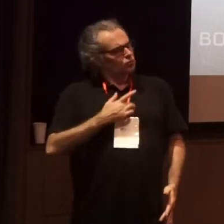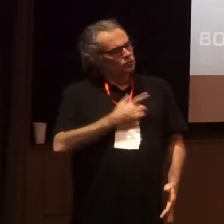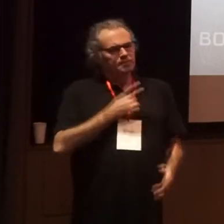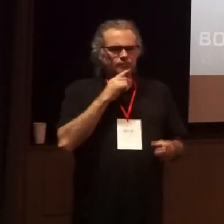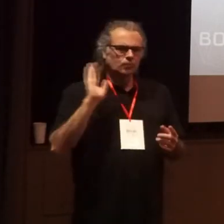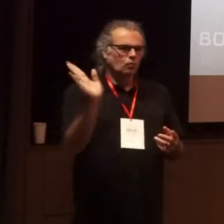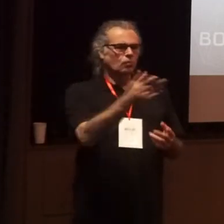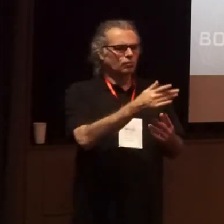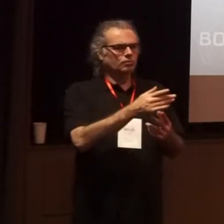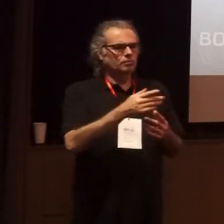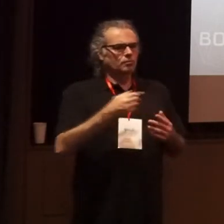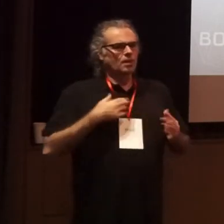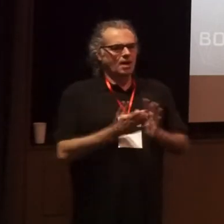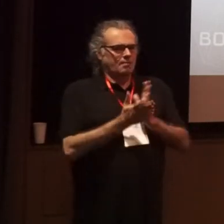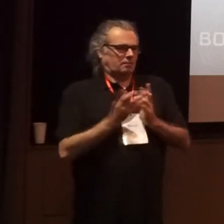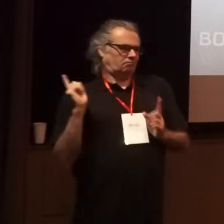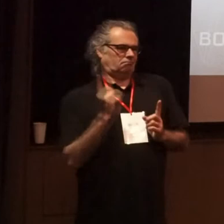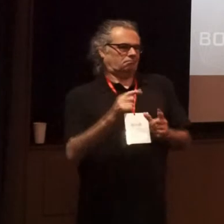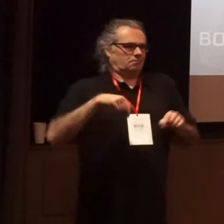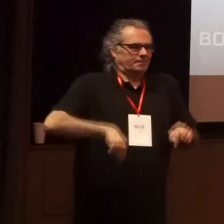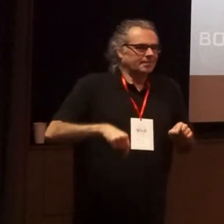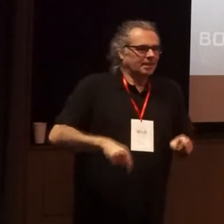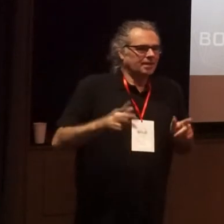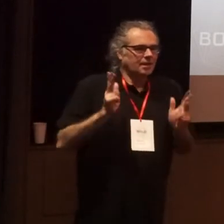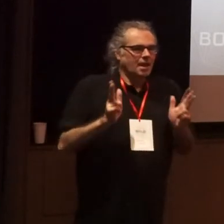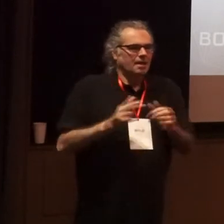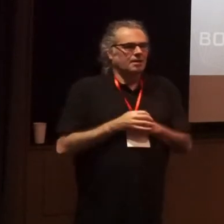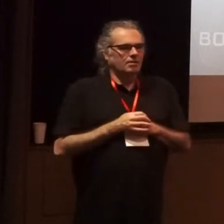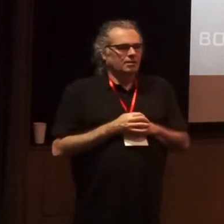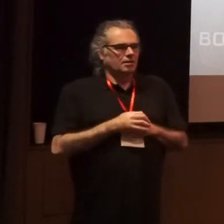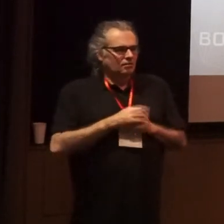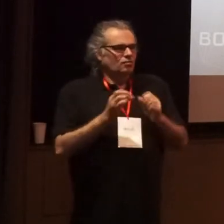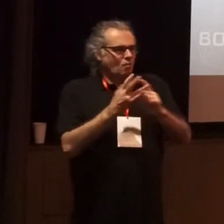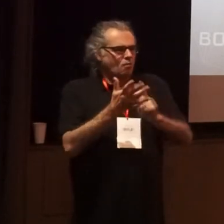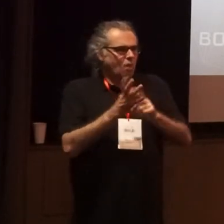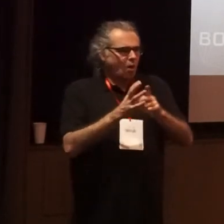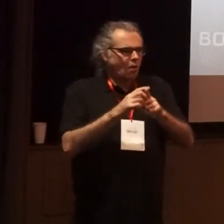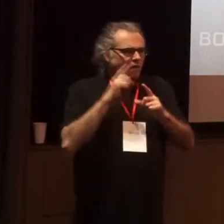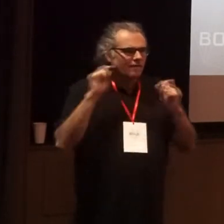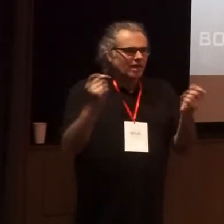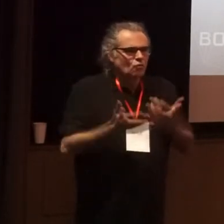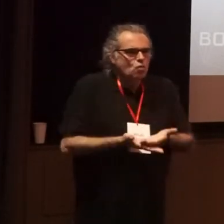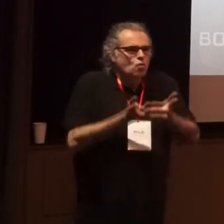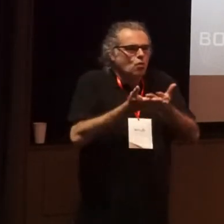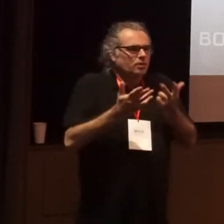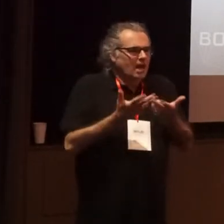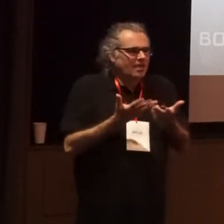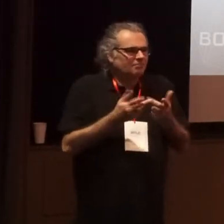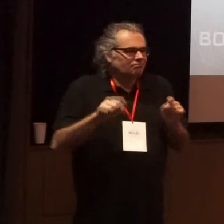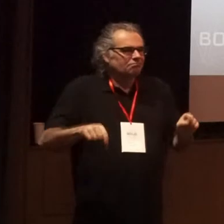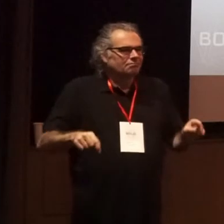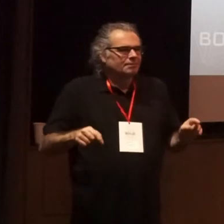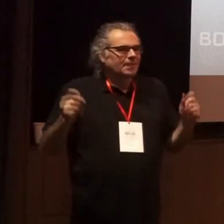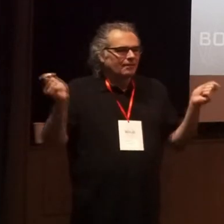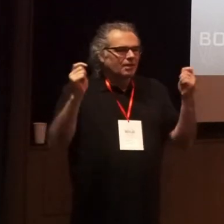us I'm delighted to be back here again at the Bold Festival to launch another festival and I'm